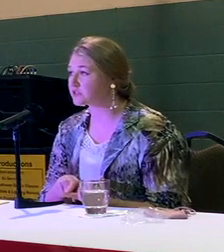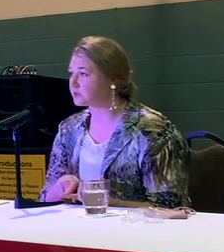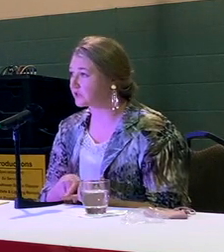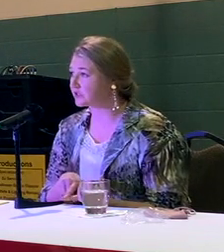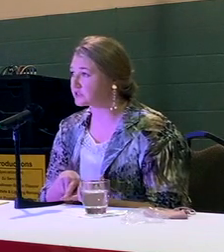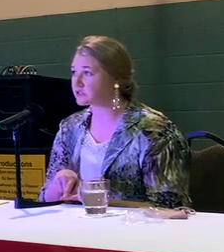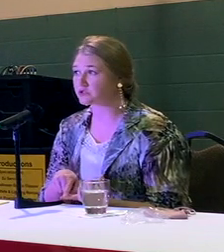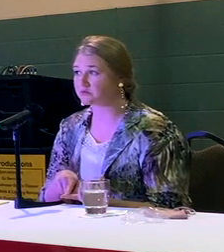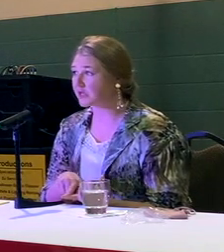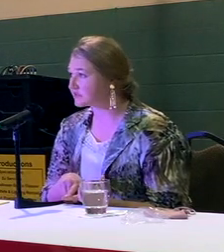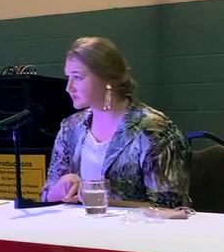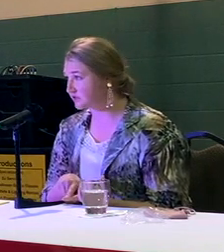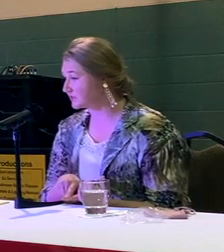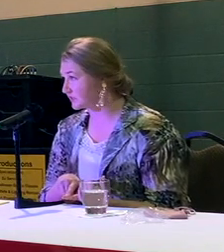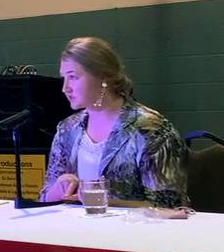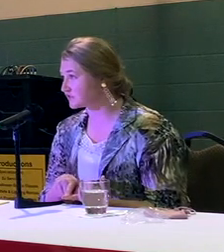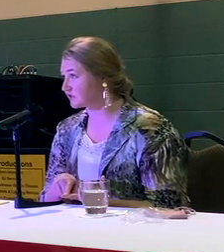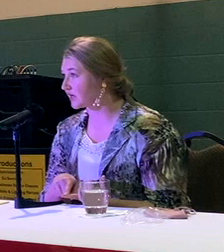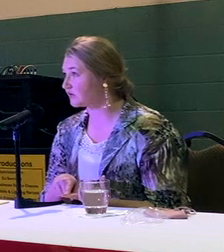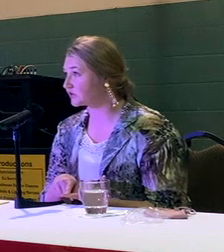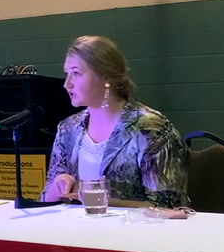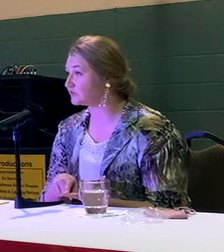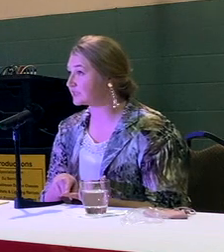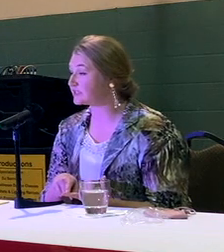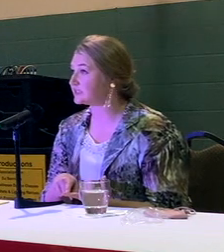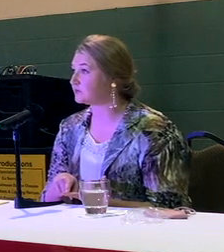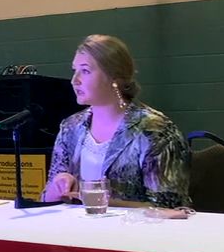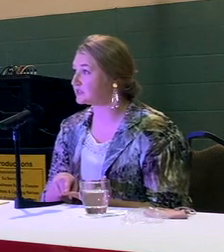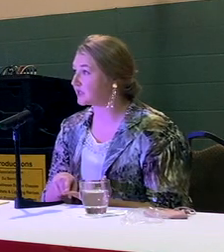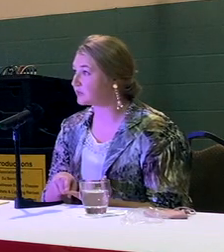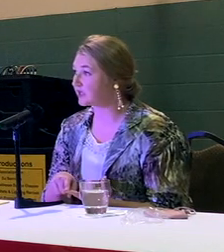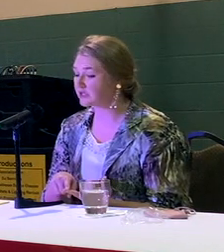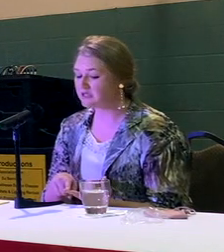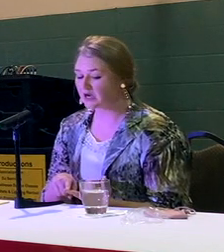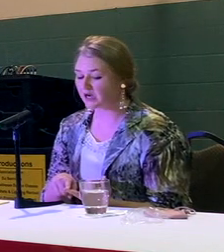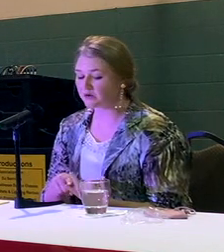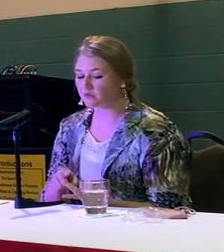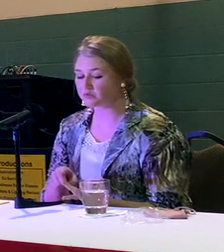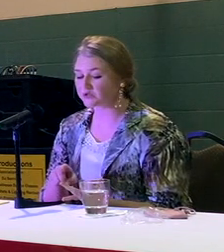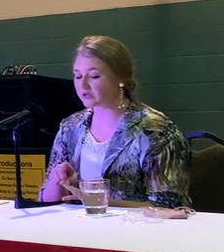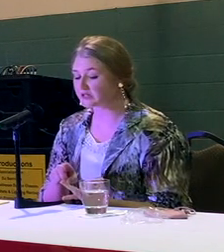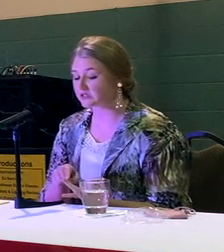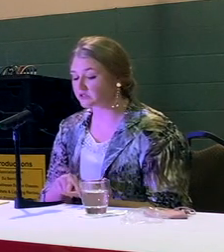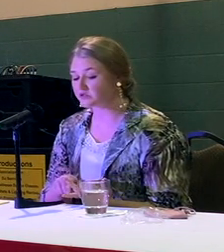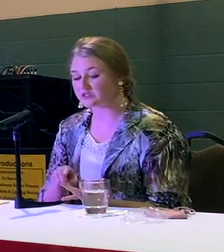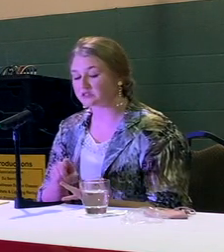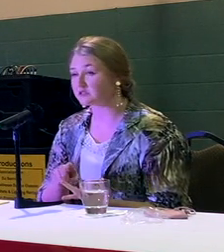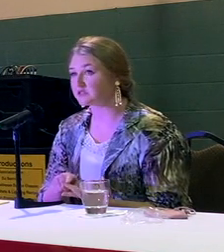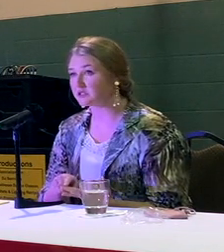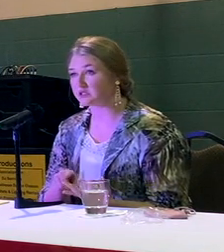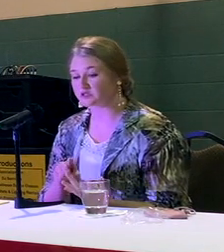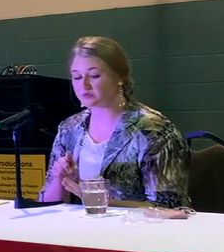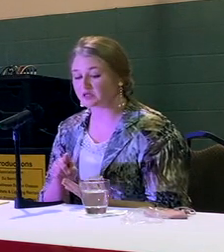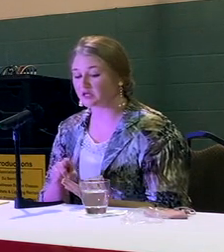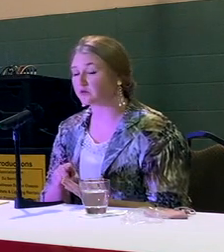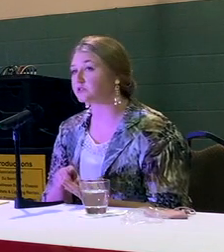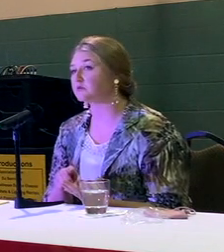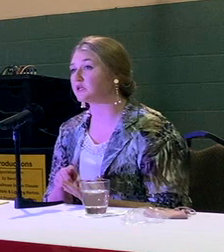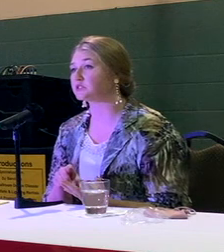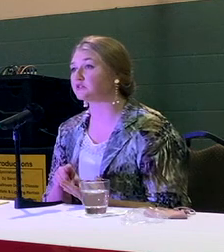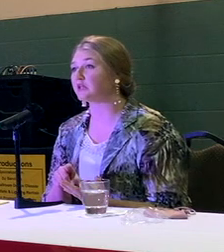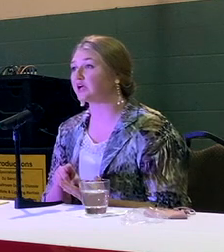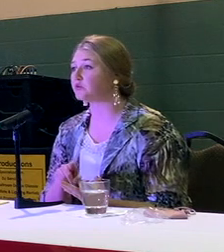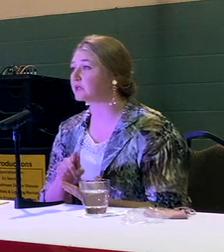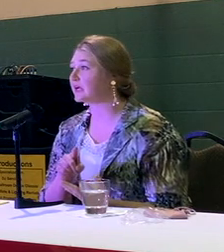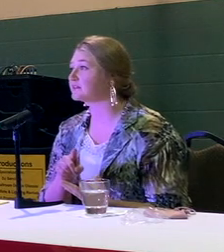who we know experienced tremendous loneliness throughout the COVID-19 pandemic. So connecting students, seniors, being able